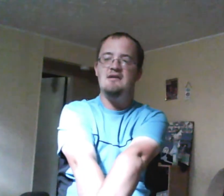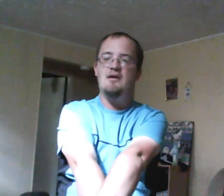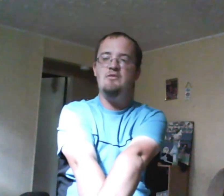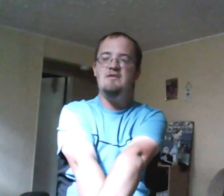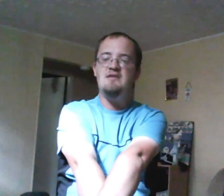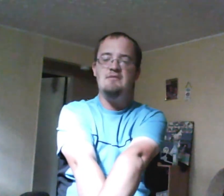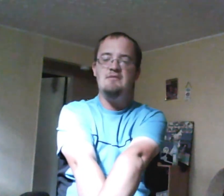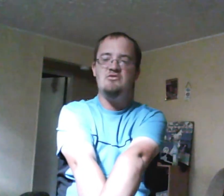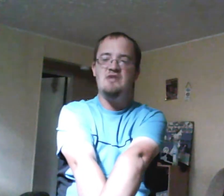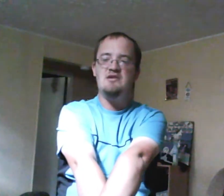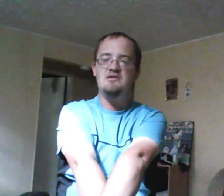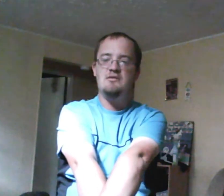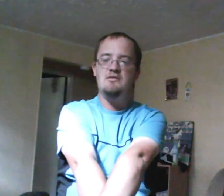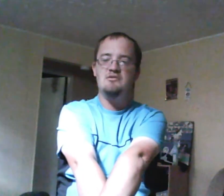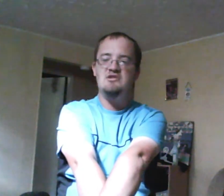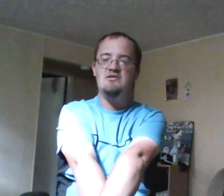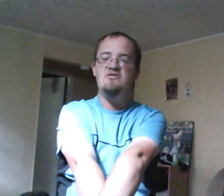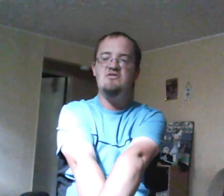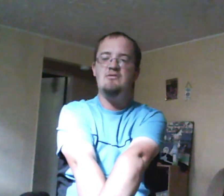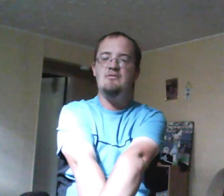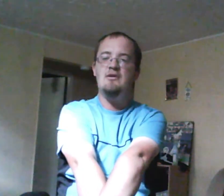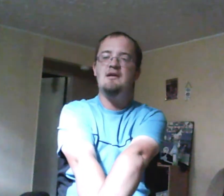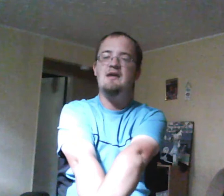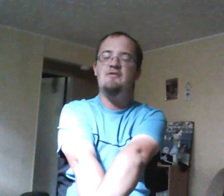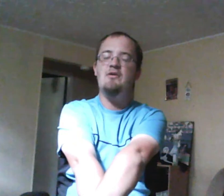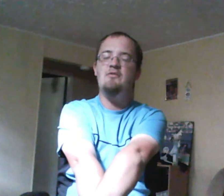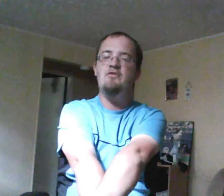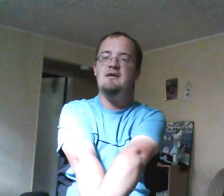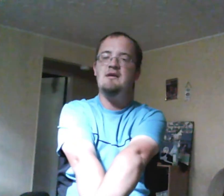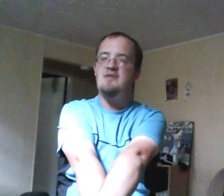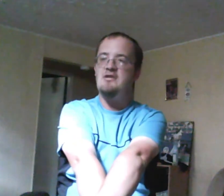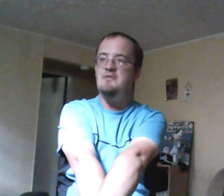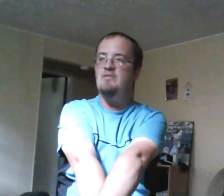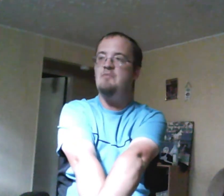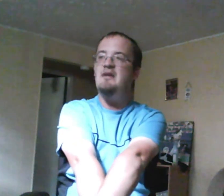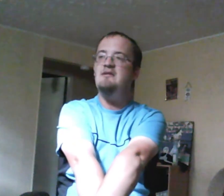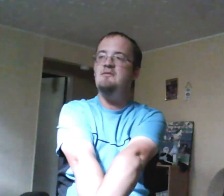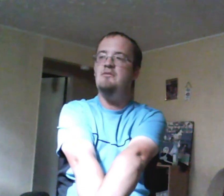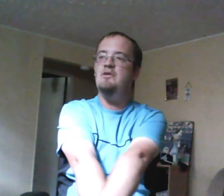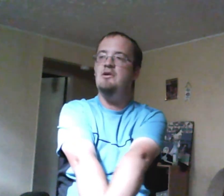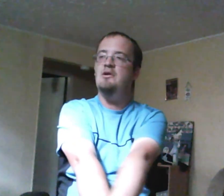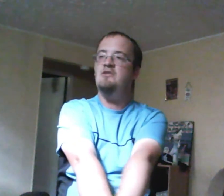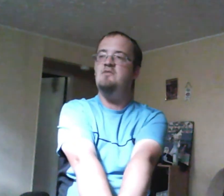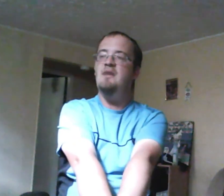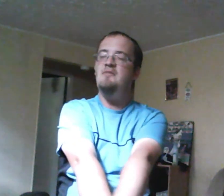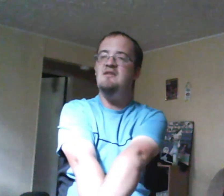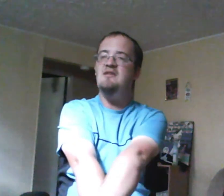the movie and TV rules that she's used to. Kind of homophobic, if you ask me. But Zoe's mom takes it